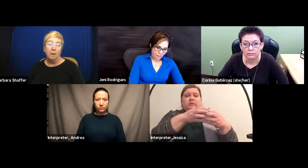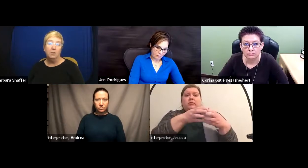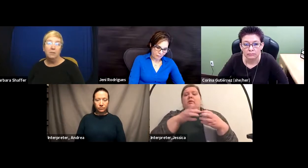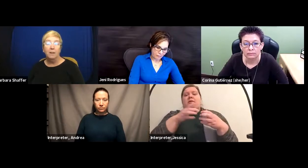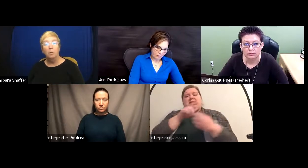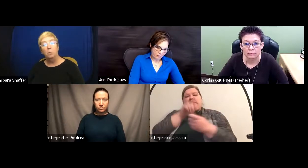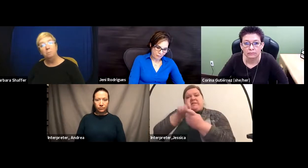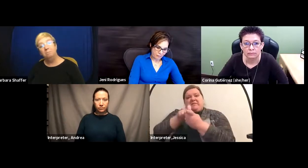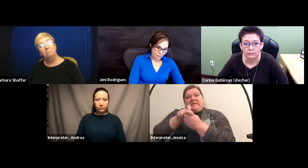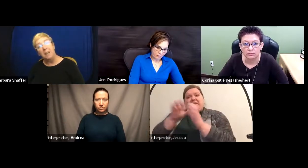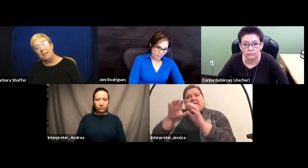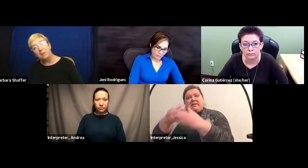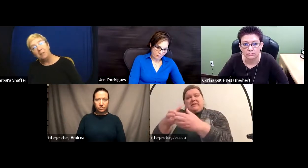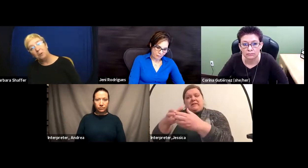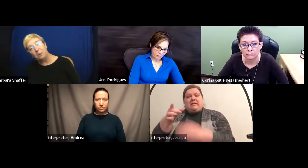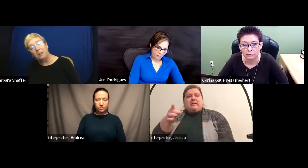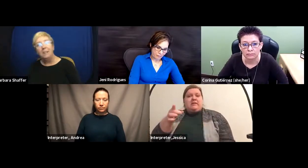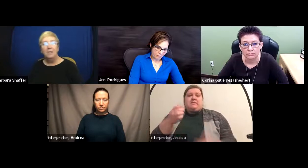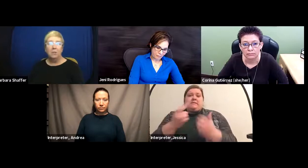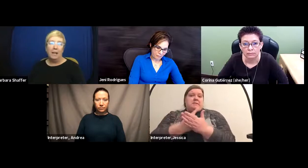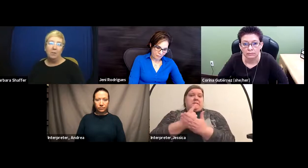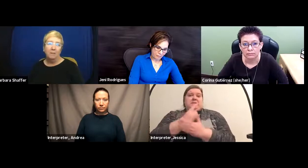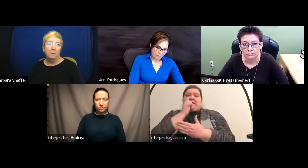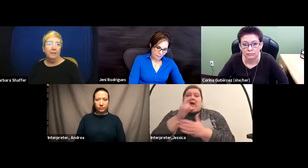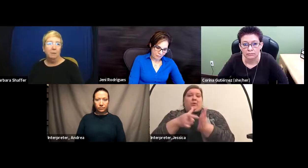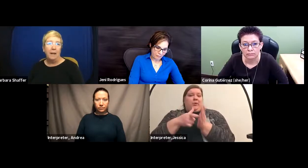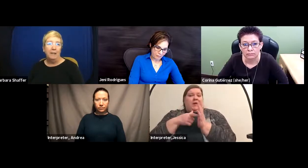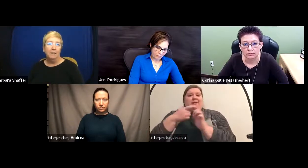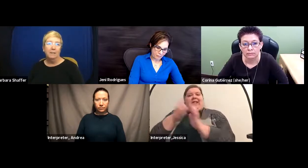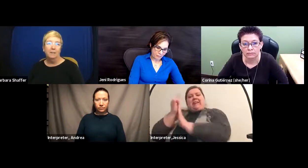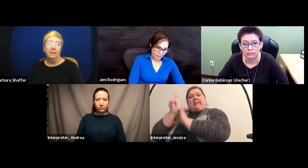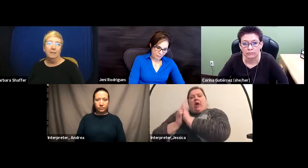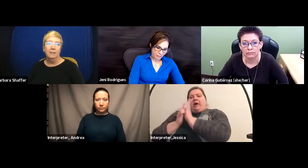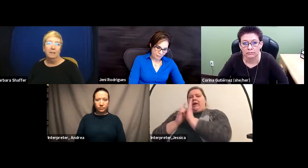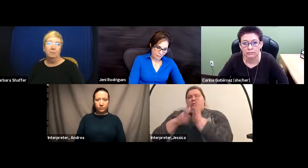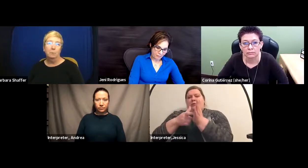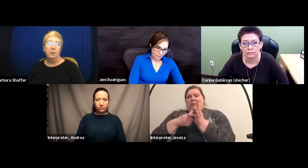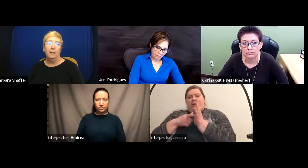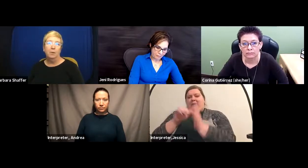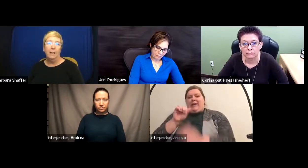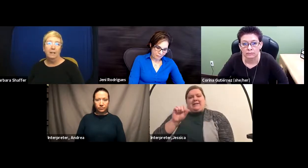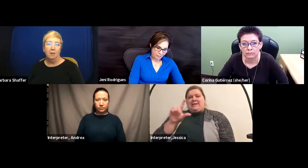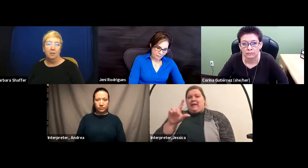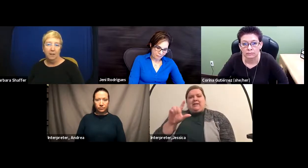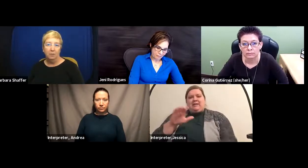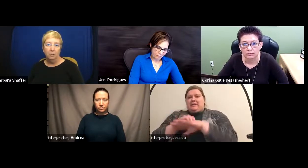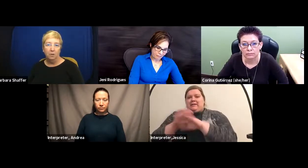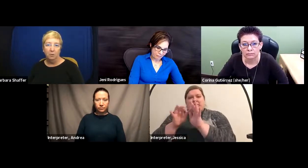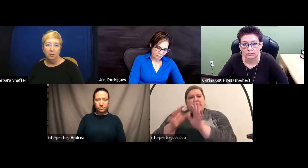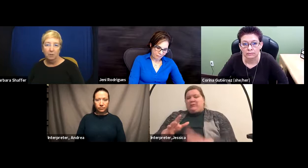might just say, no, you can't have an interpreter. So that drives me a little baddie still that deaf people can't go to any doctor they choose to go to.